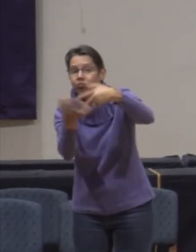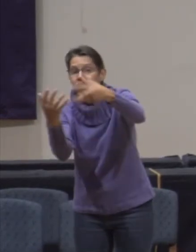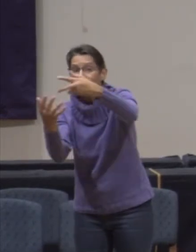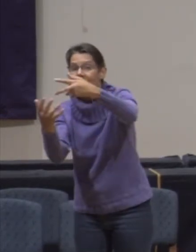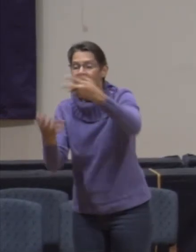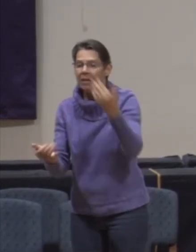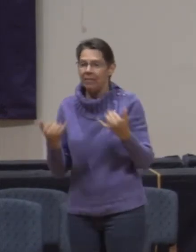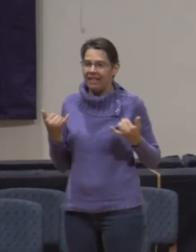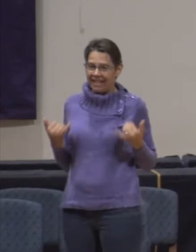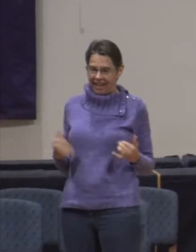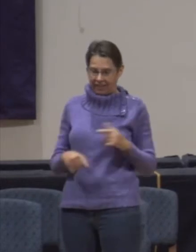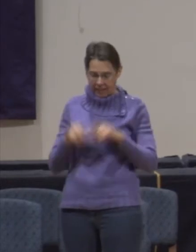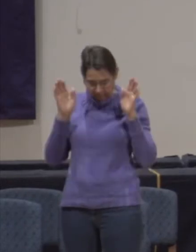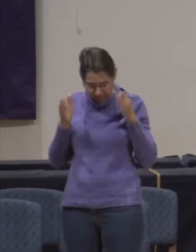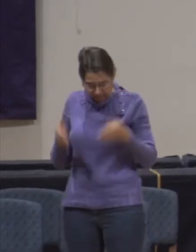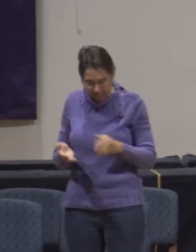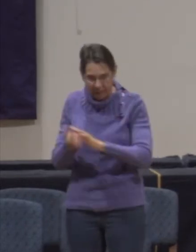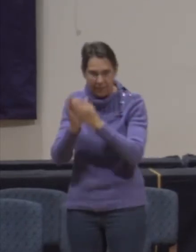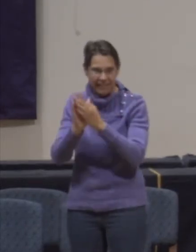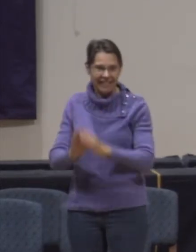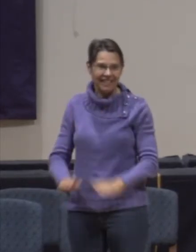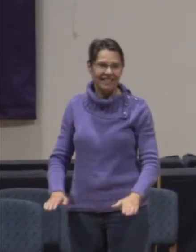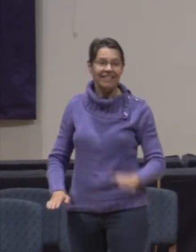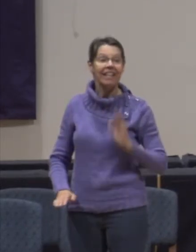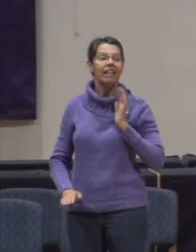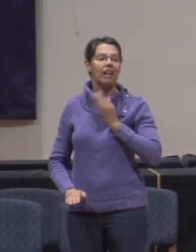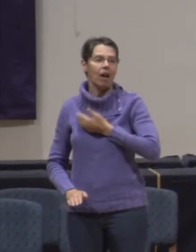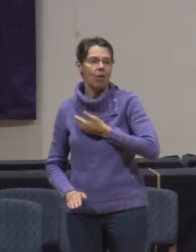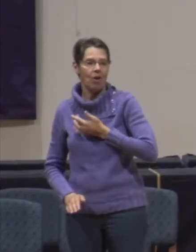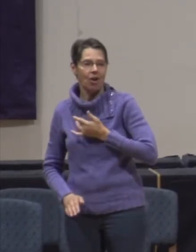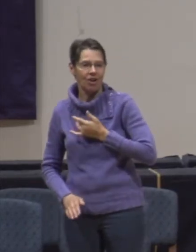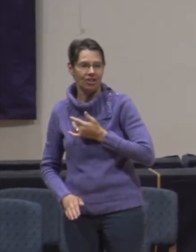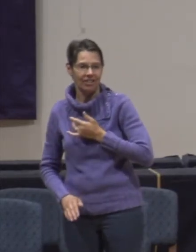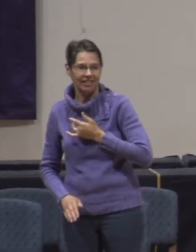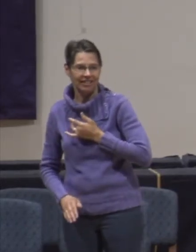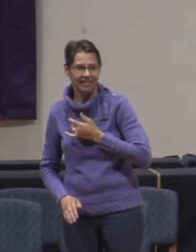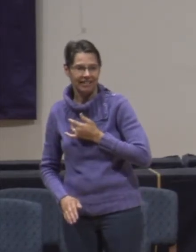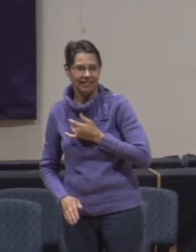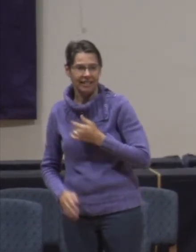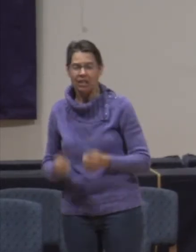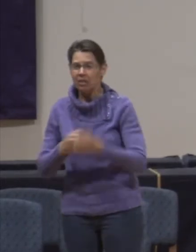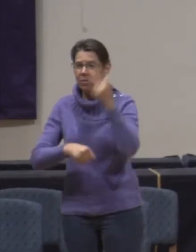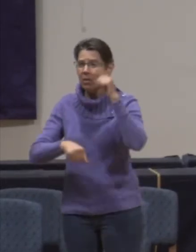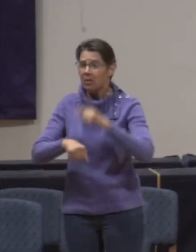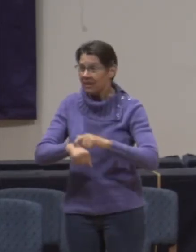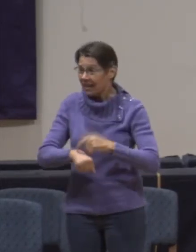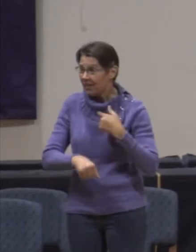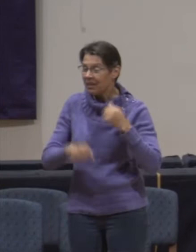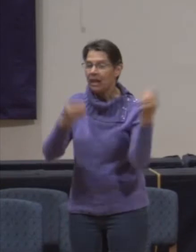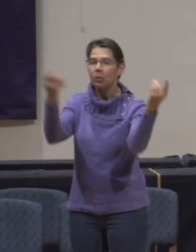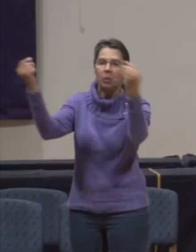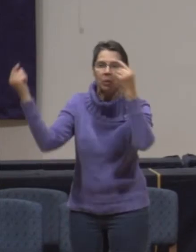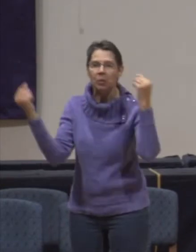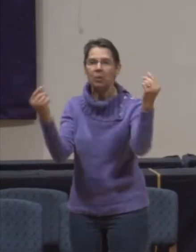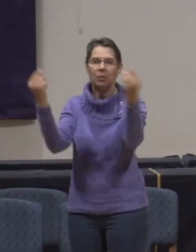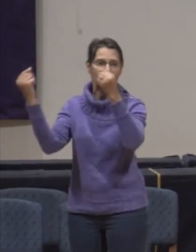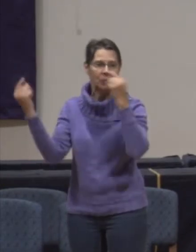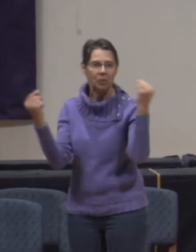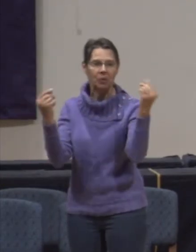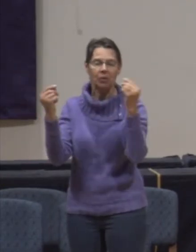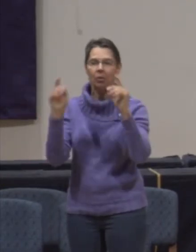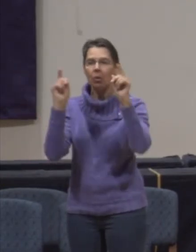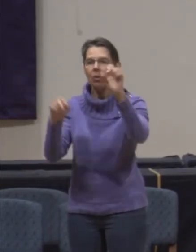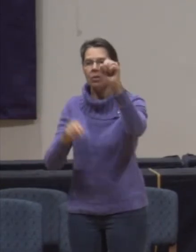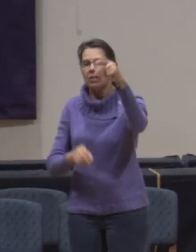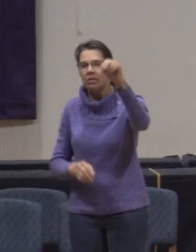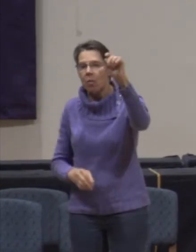Because most of the time we can fill our time with all kinds of other things. With activities and sporting